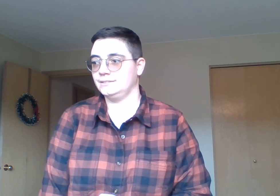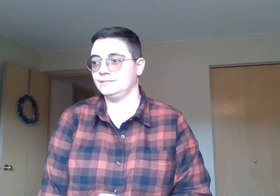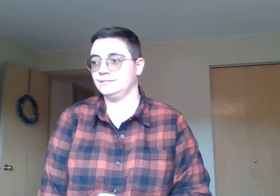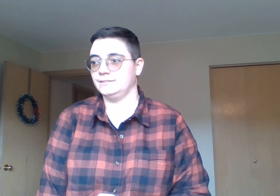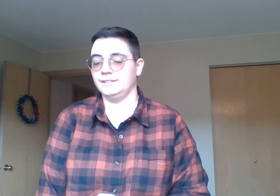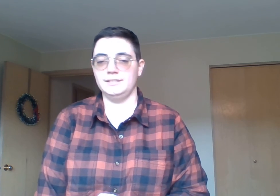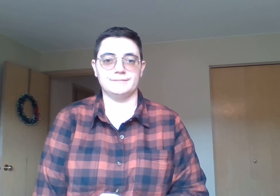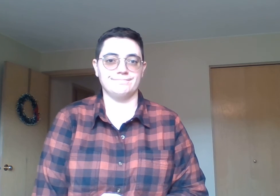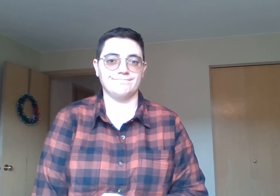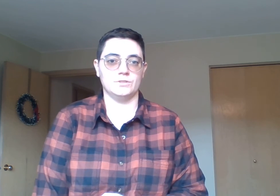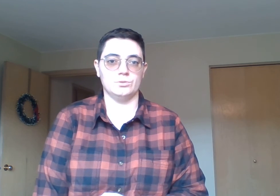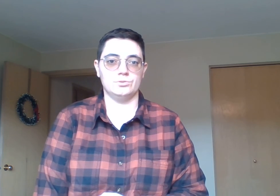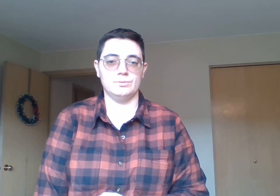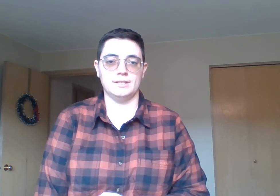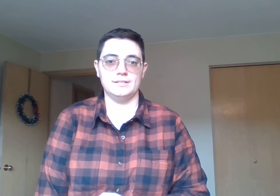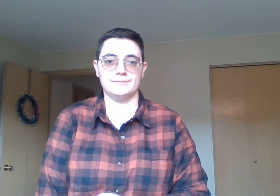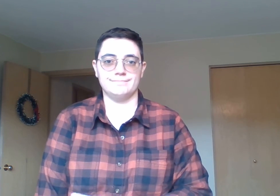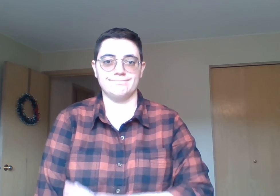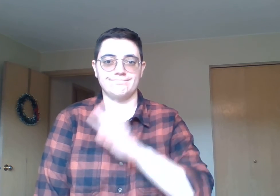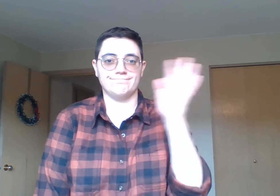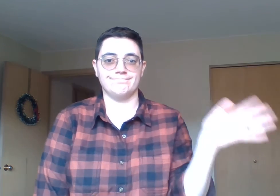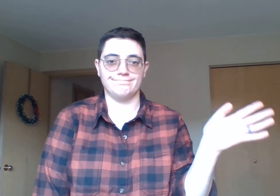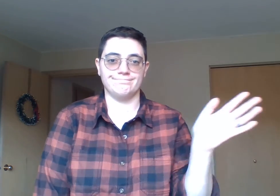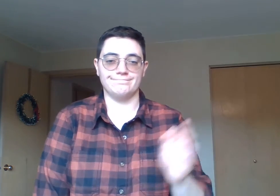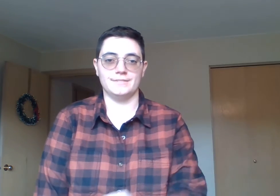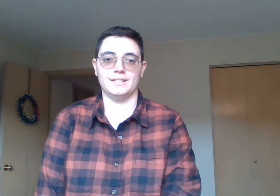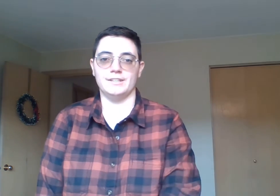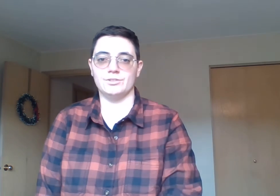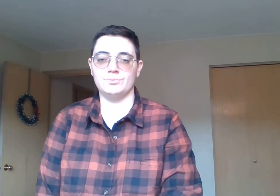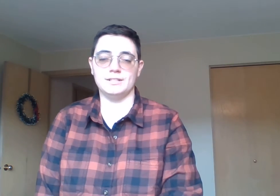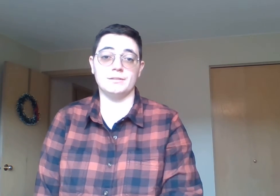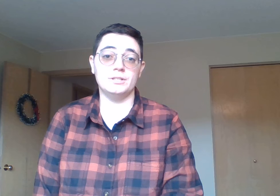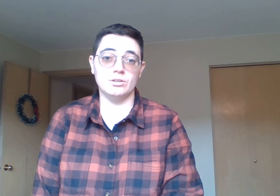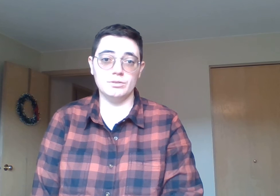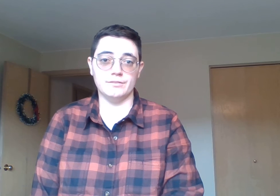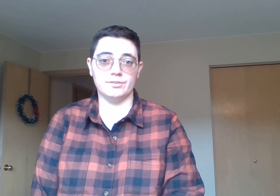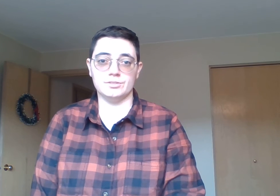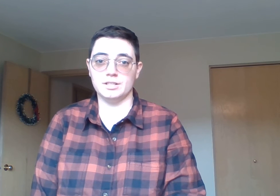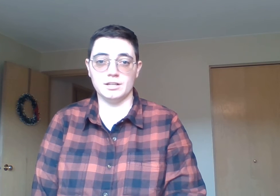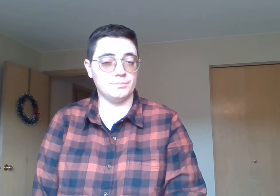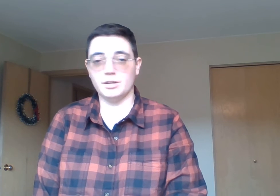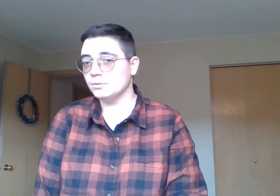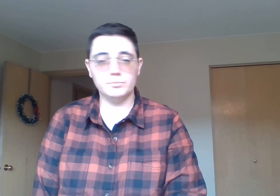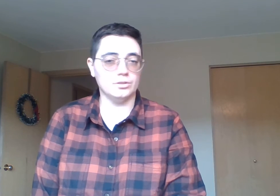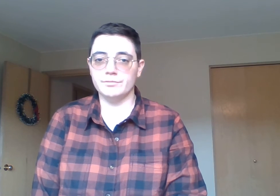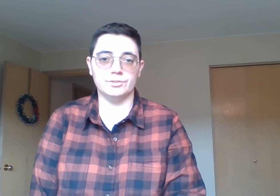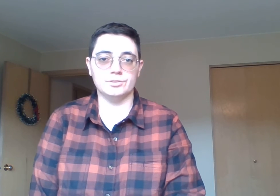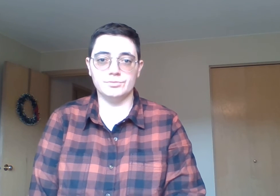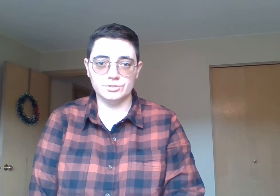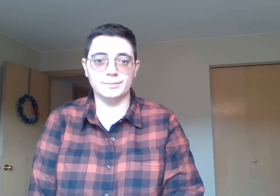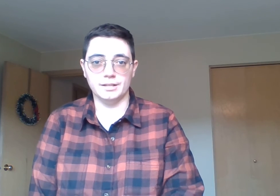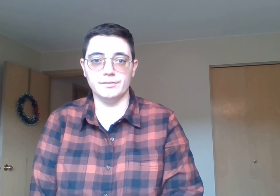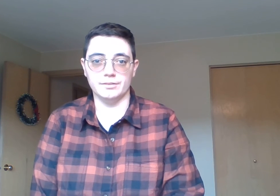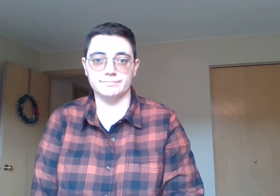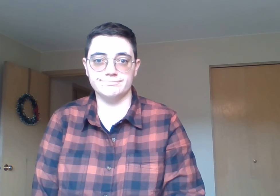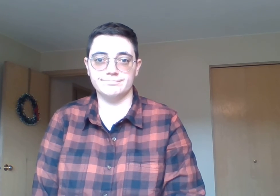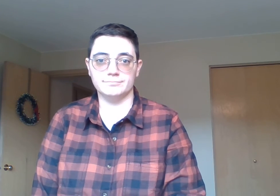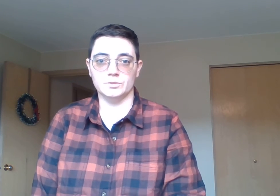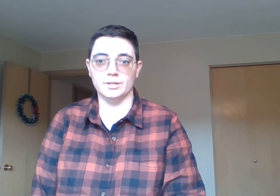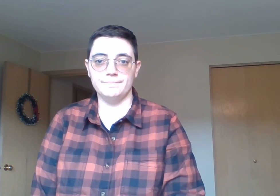So, yeah. Go do, guys. Have a good week. Let me know if there's any kind of problem or if you're confused about anything. All